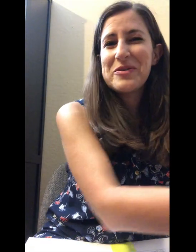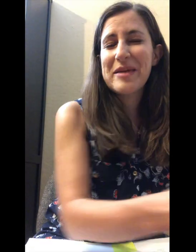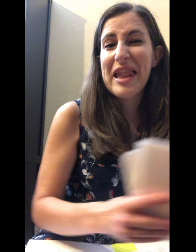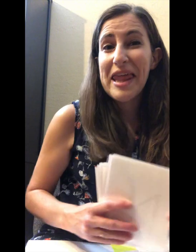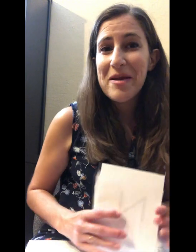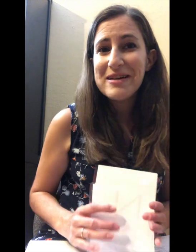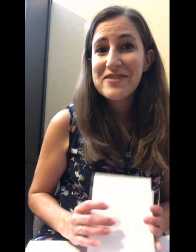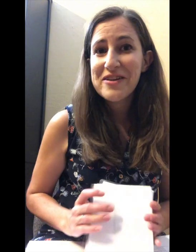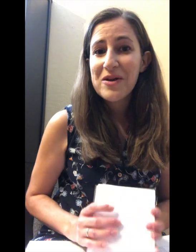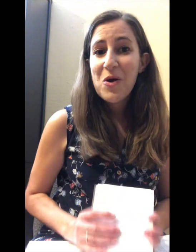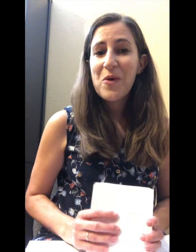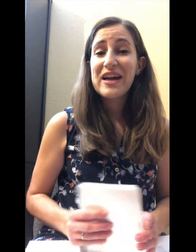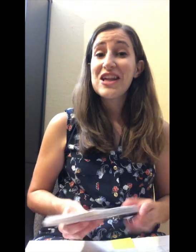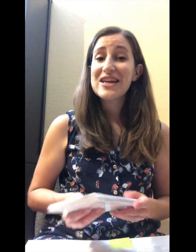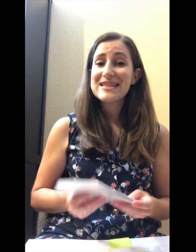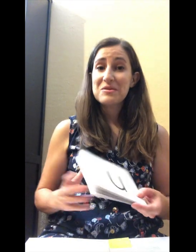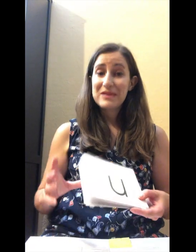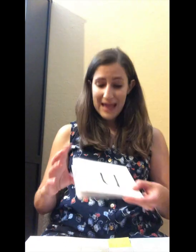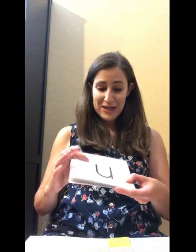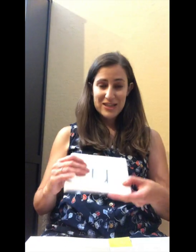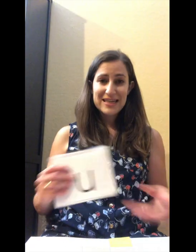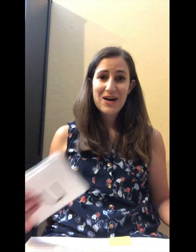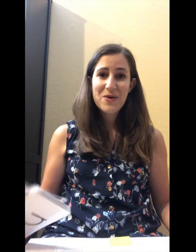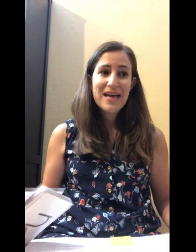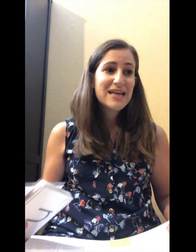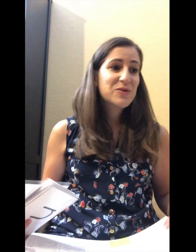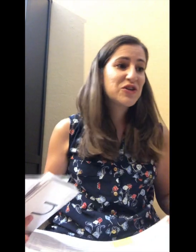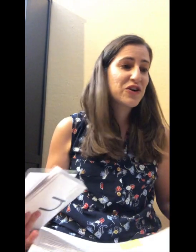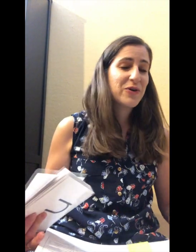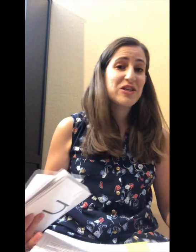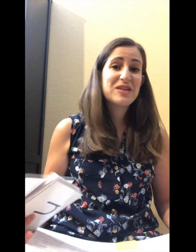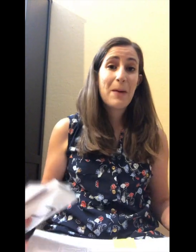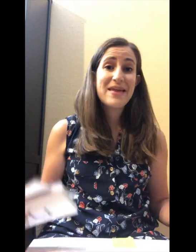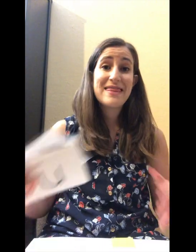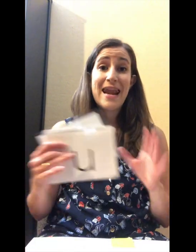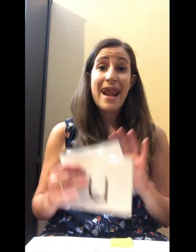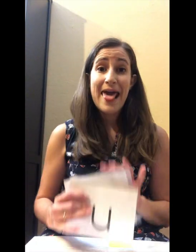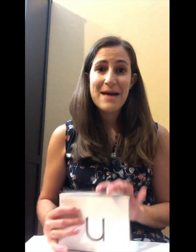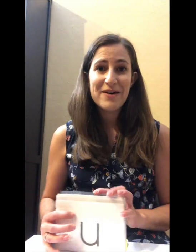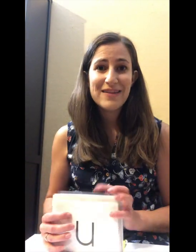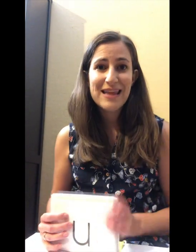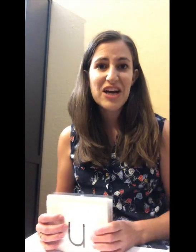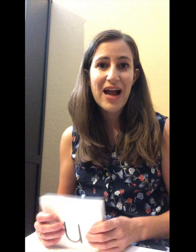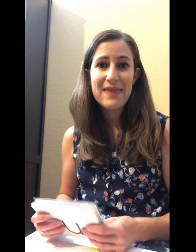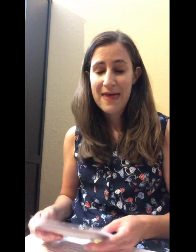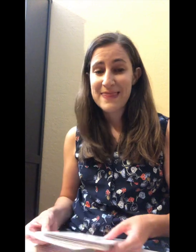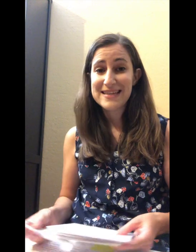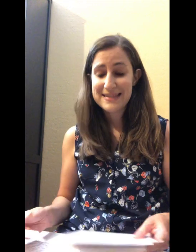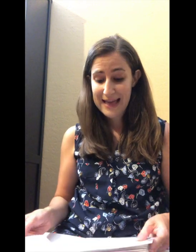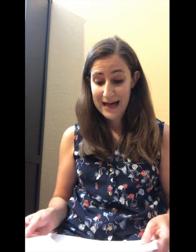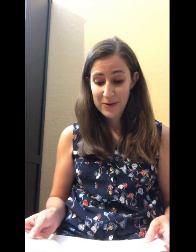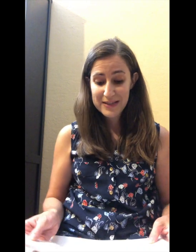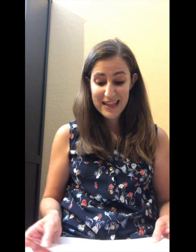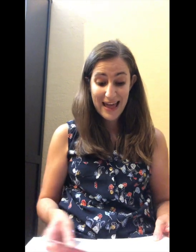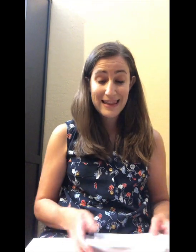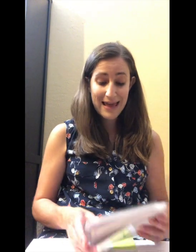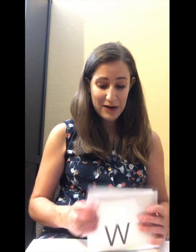do something a little bit different. We're gonna look at some letters now. So you're going to tell me the name of the letter and then the sound that that letter